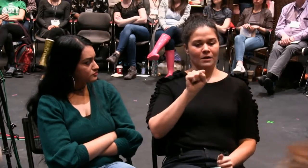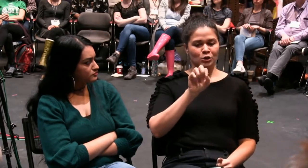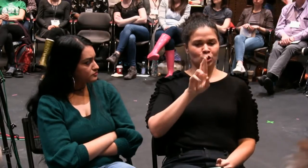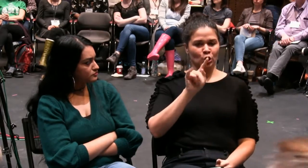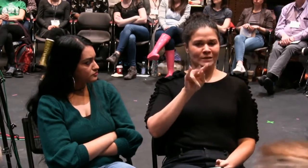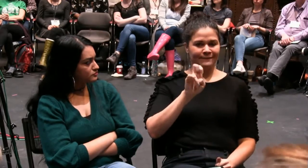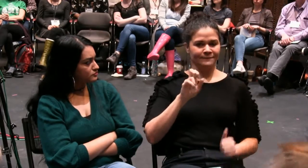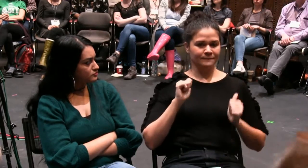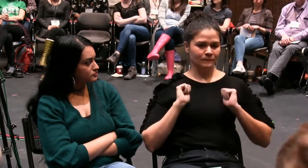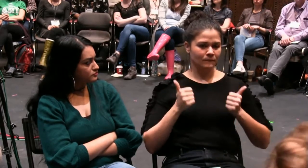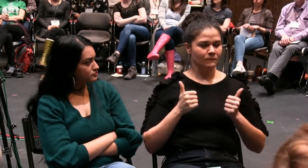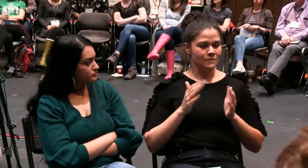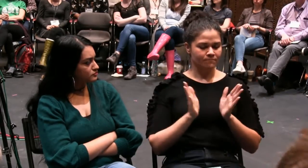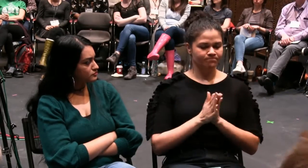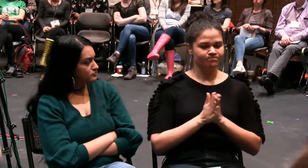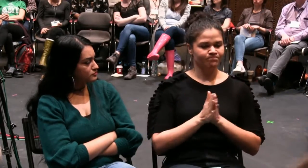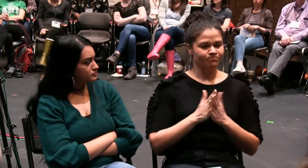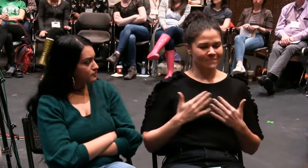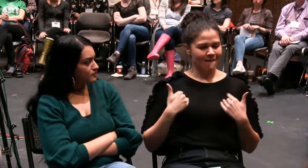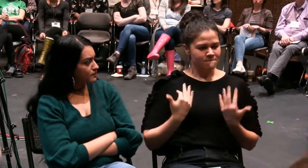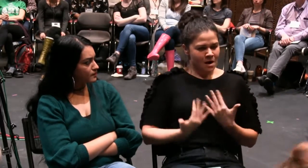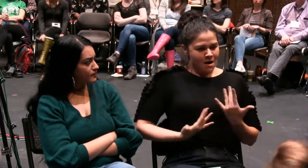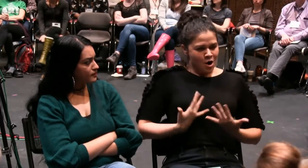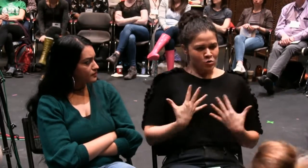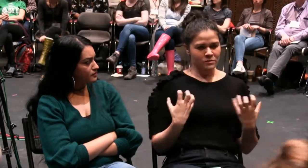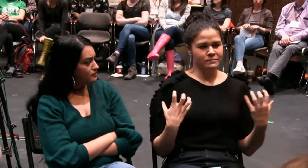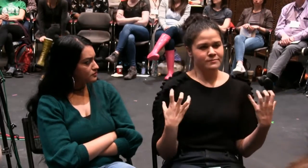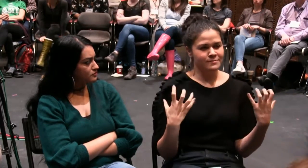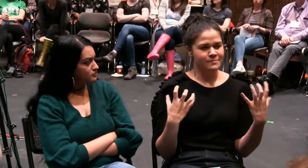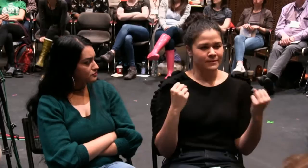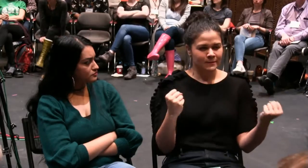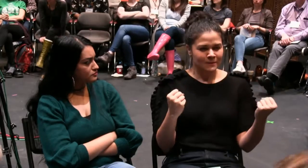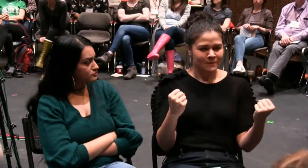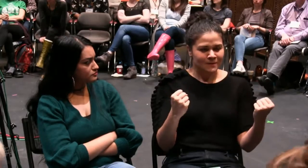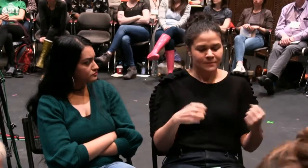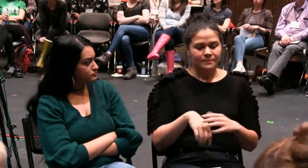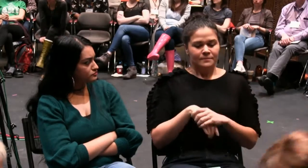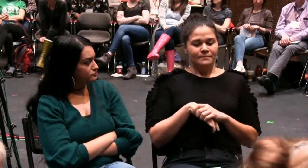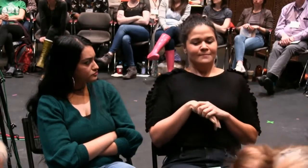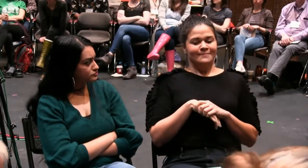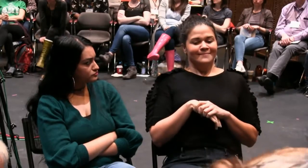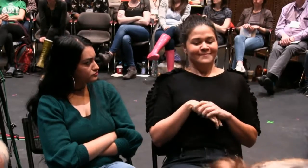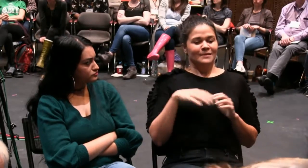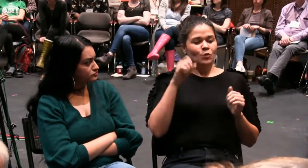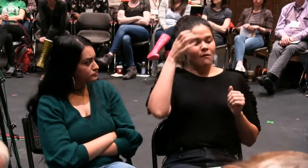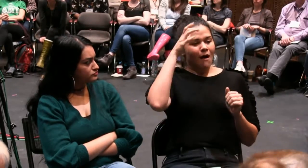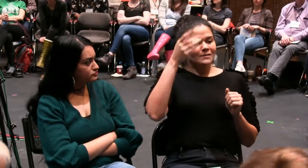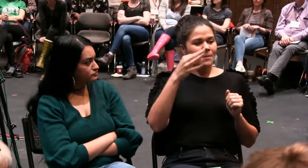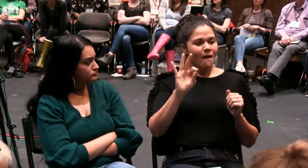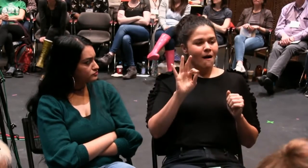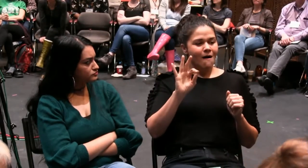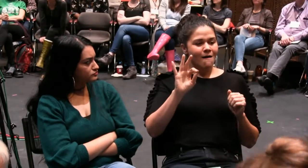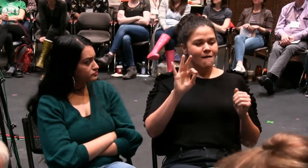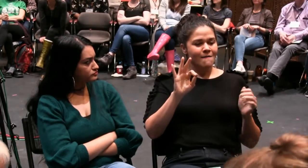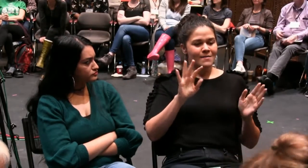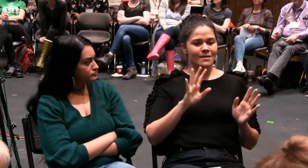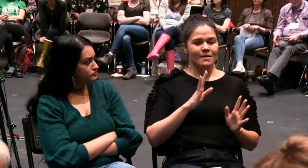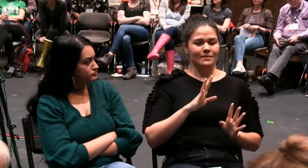It seems that a key virtue is that we have to be assertive. If there's a fire in your gut, we have to move with it. It's this